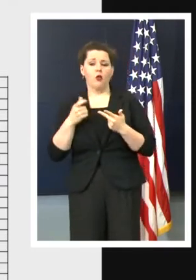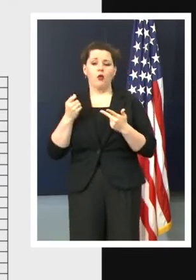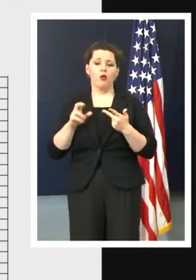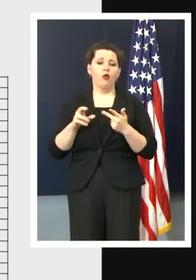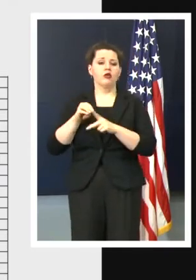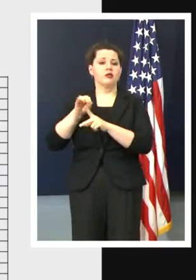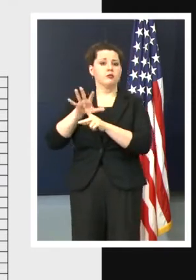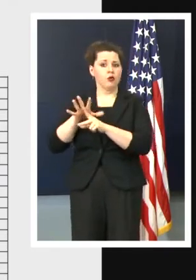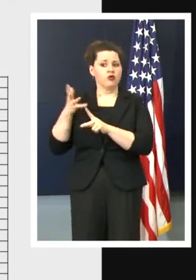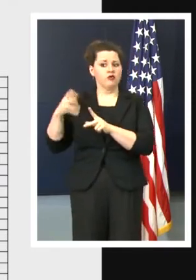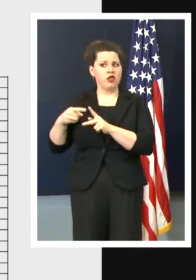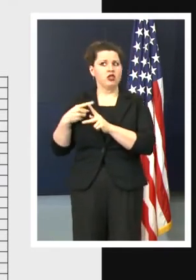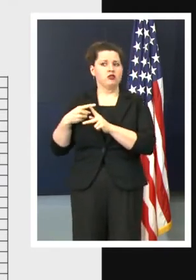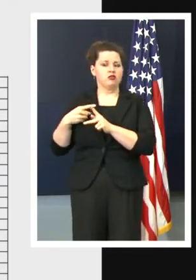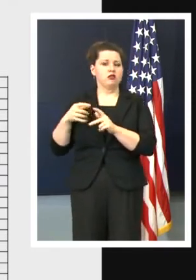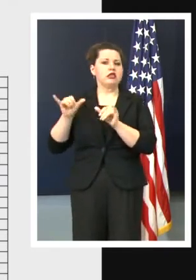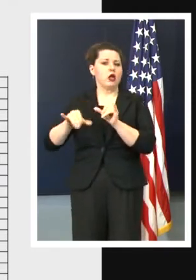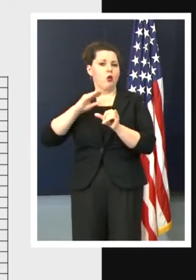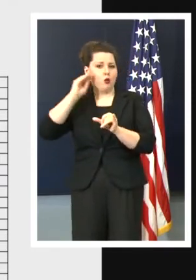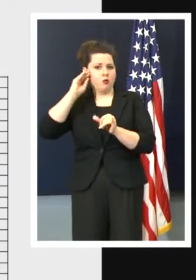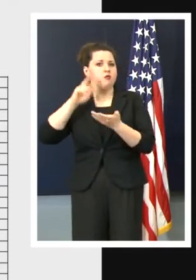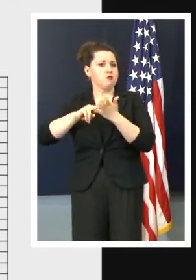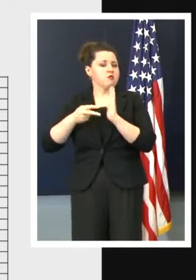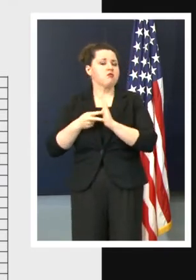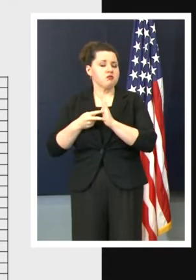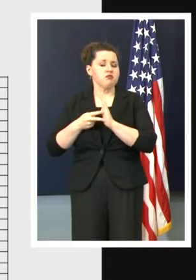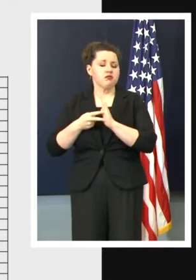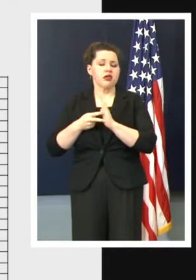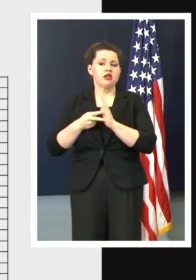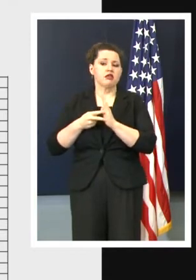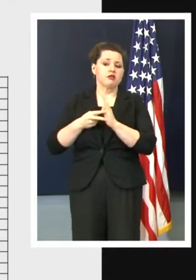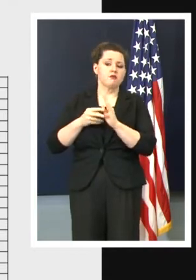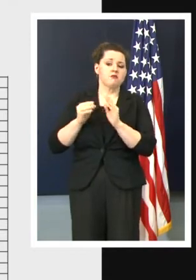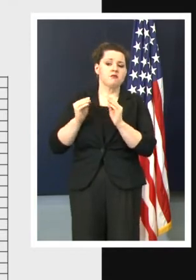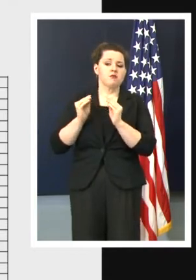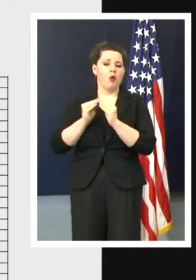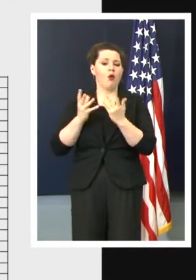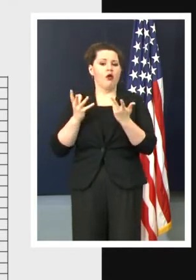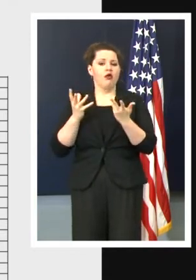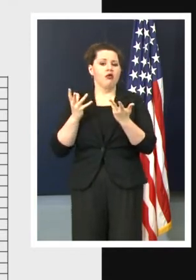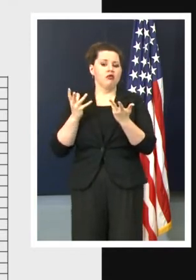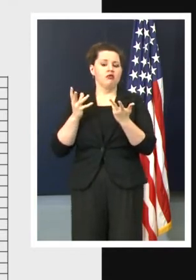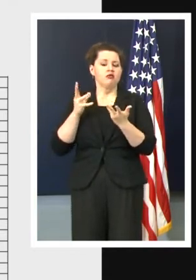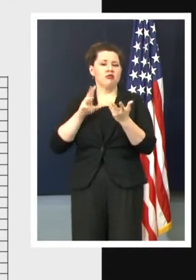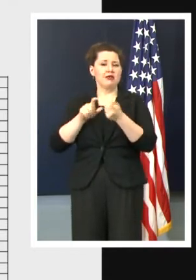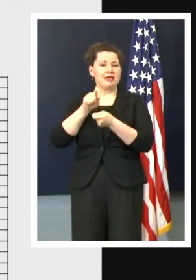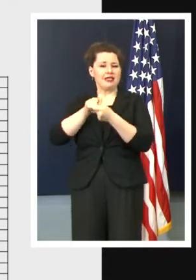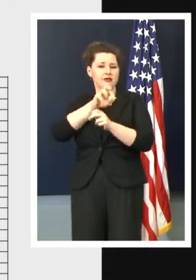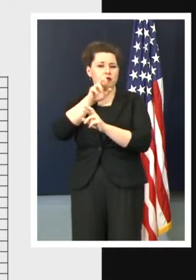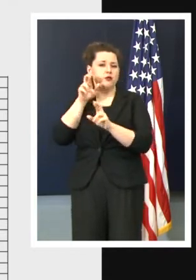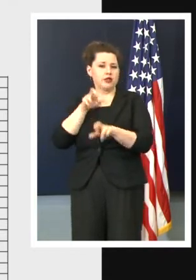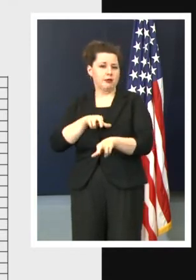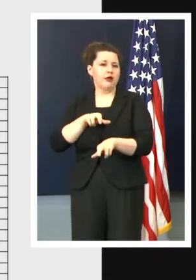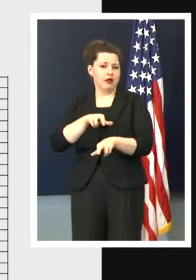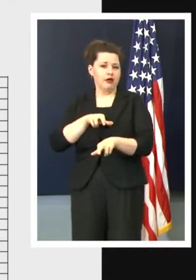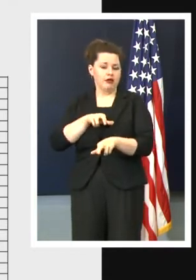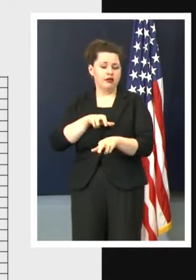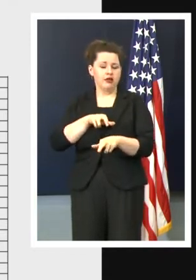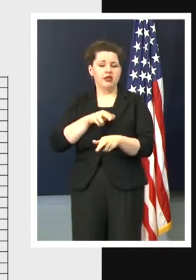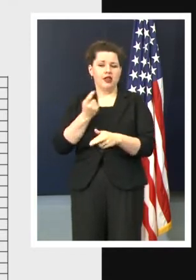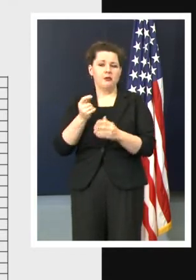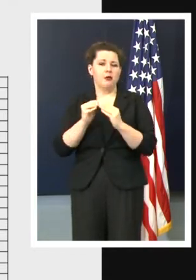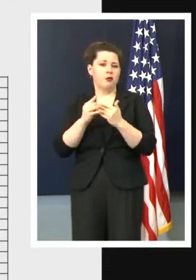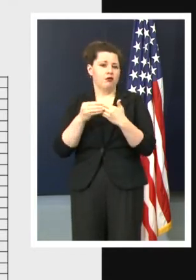to stay home, you know, then that sort of allows for a little bit more of a specific response effort, right, and a little bit more